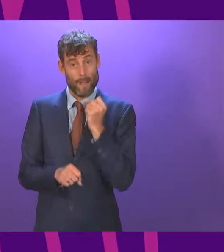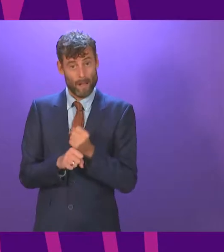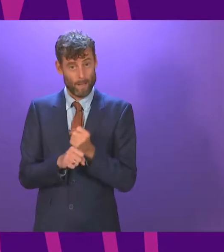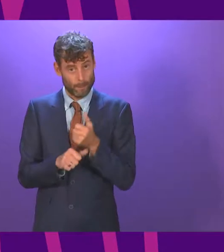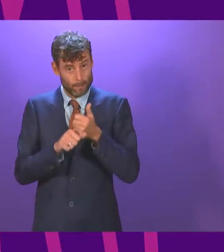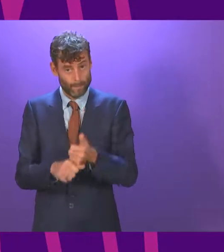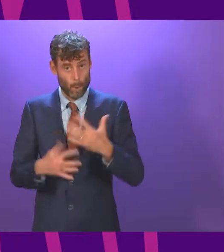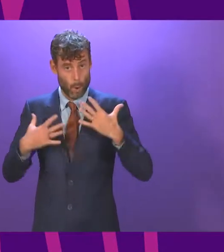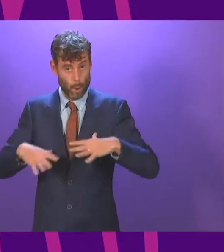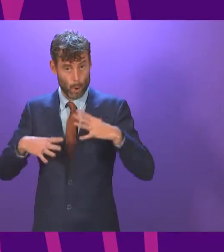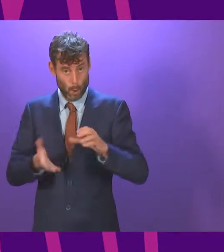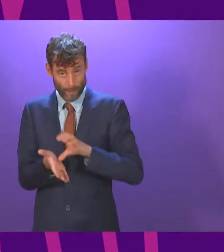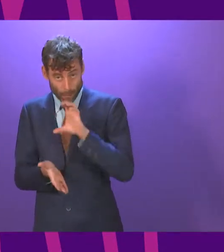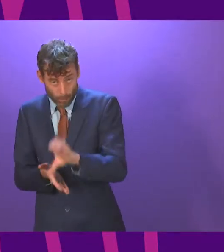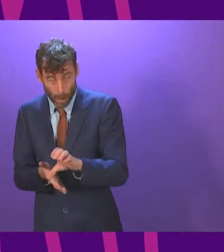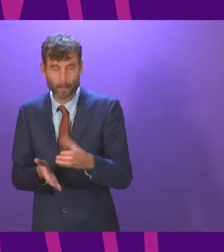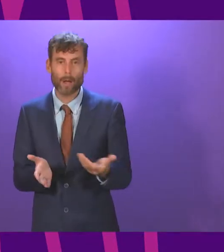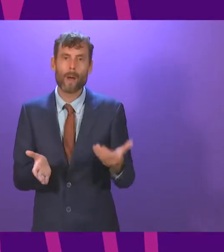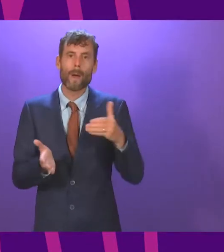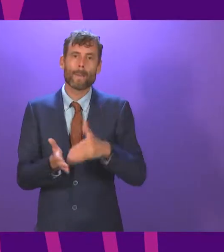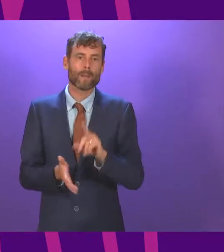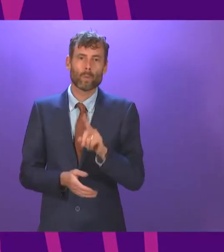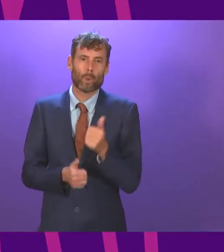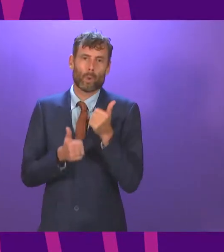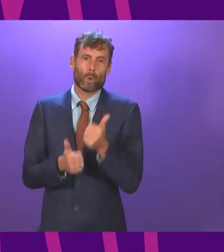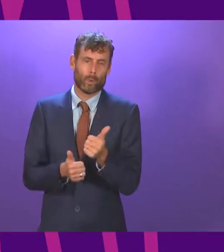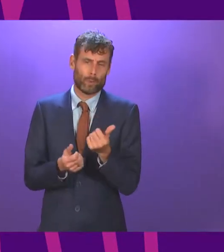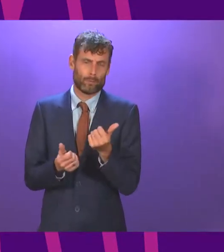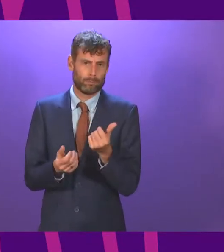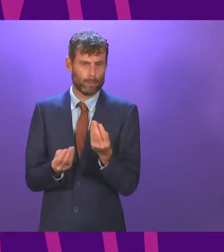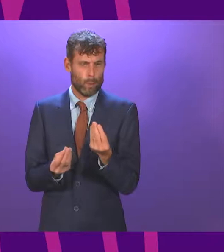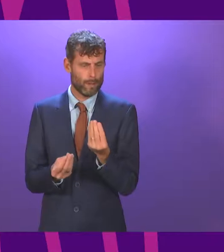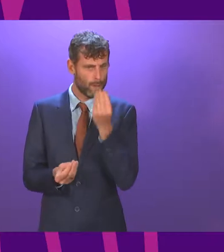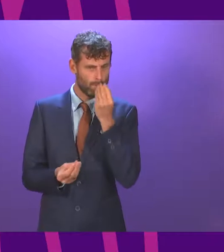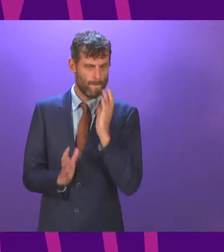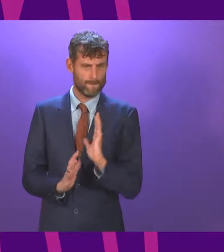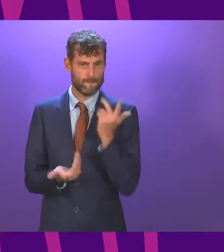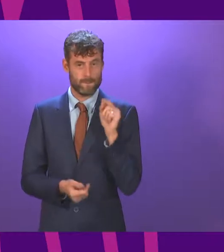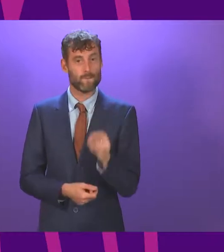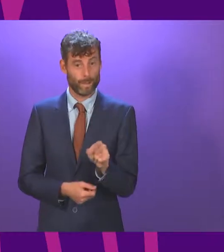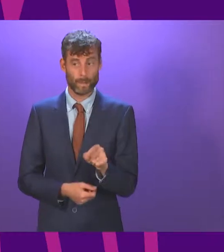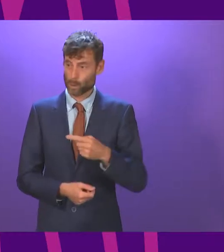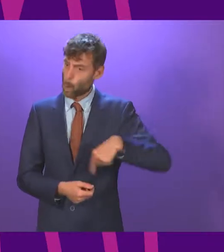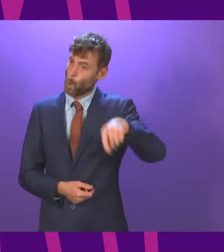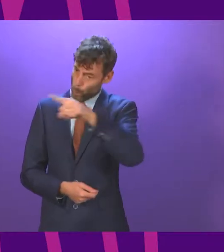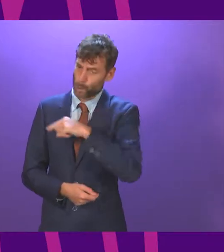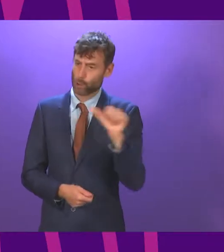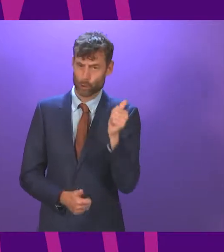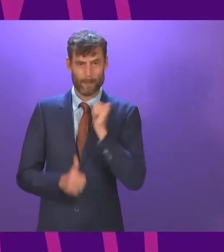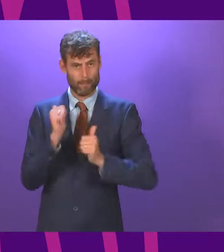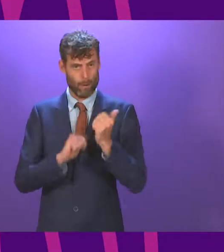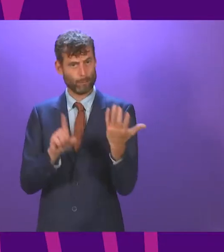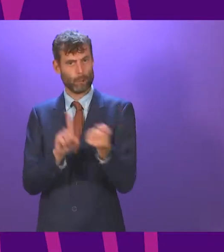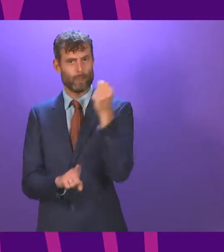grants along with the expansion of the provision of good quality free school meals should be warmly welcomed by all across the chamber.